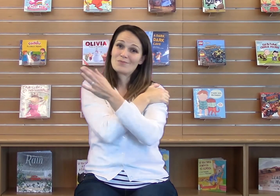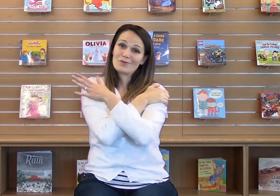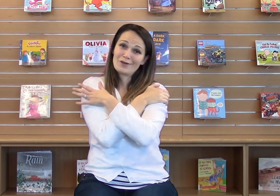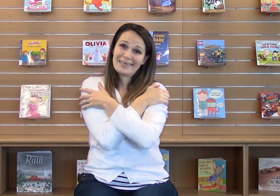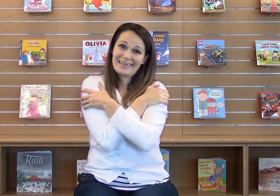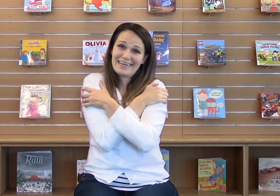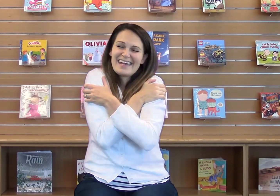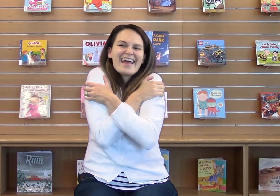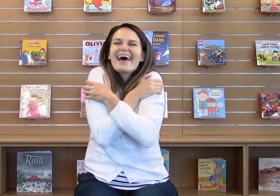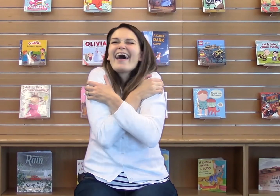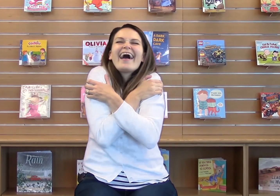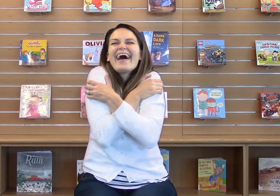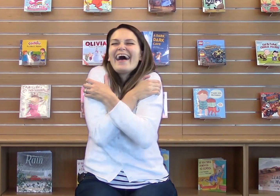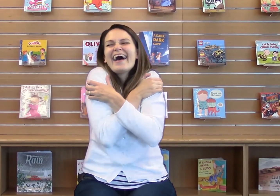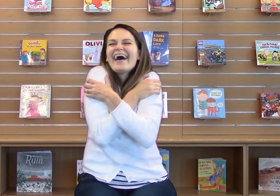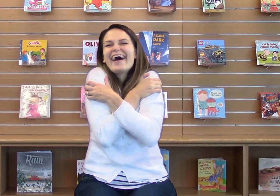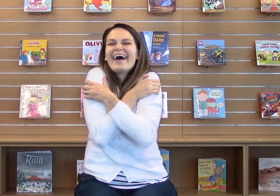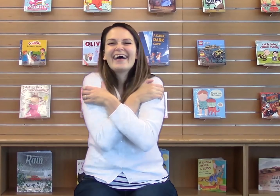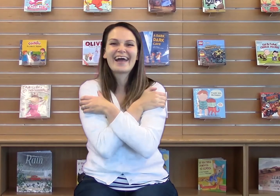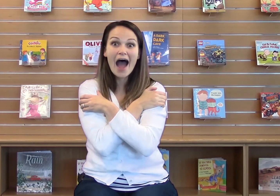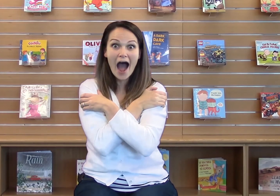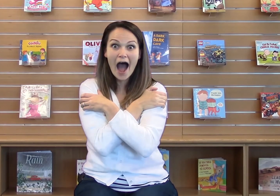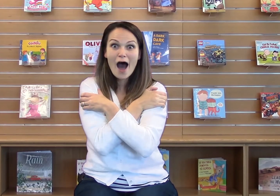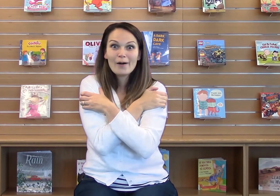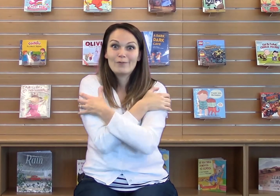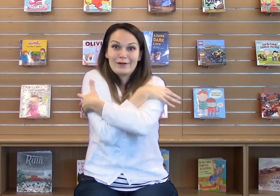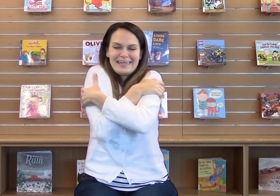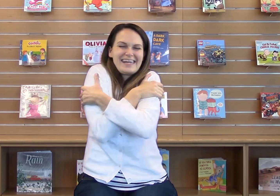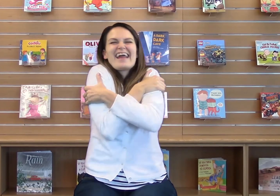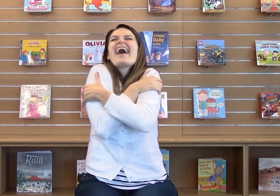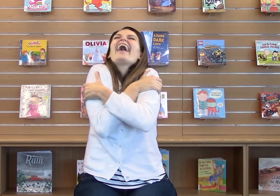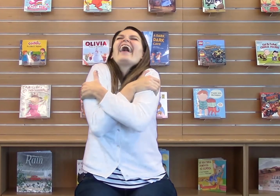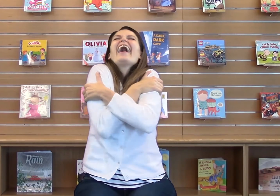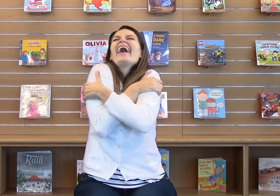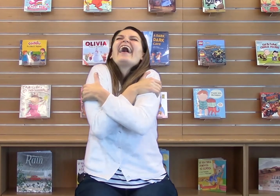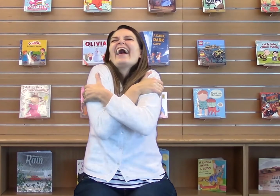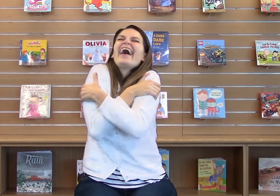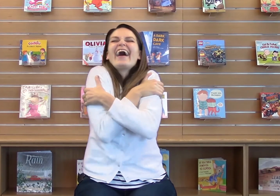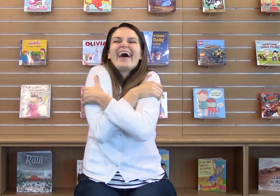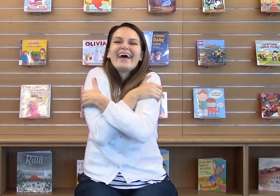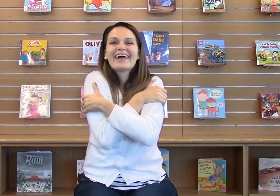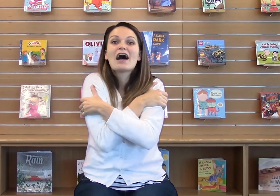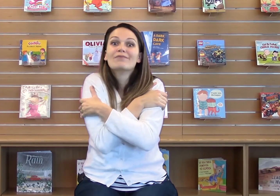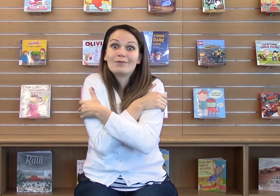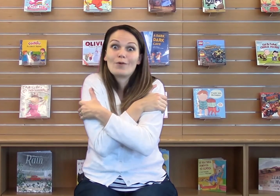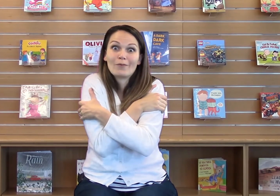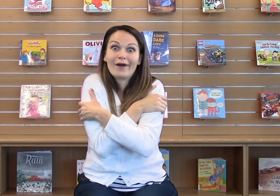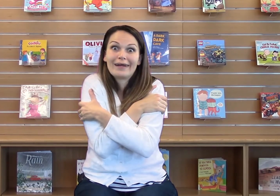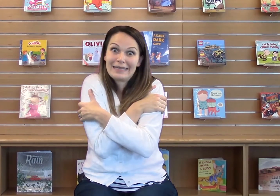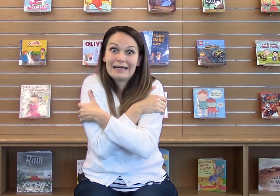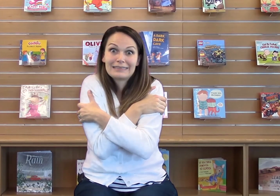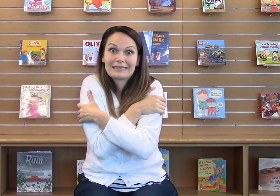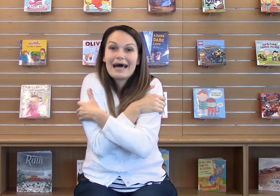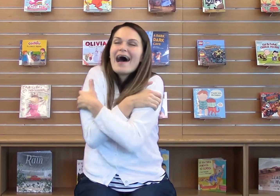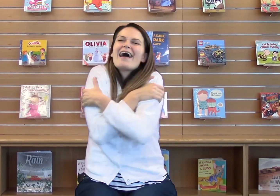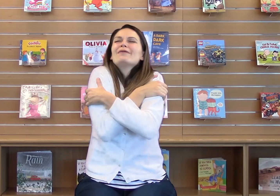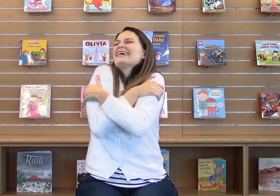Bring it in and hug! Bring it in and hug! And maybe one more? Yes? A big